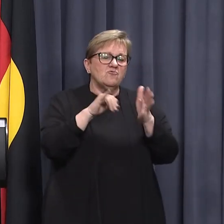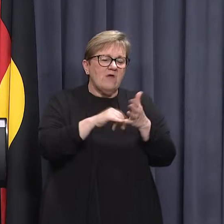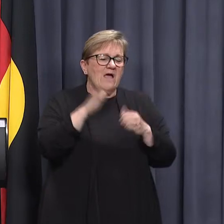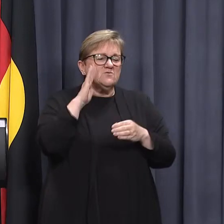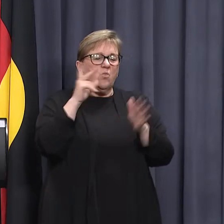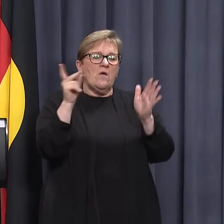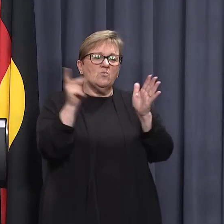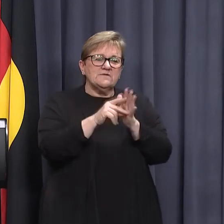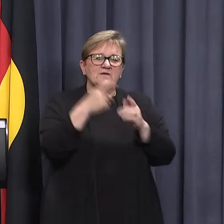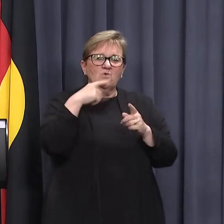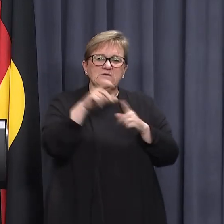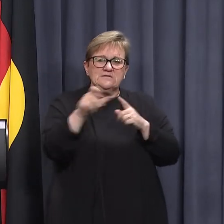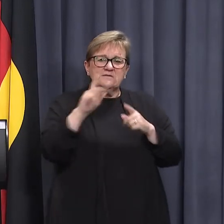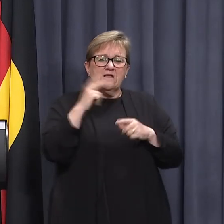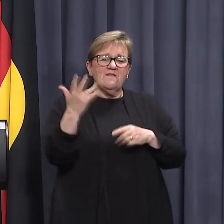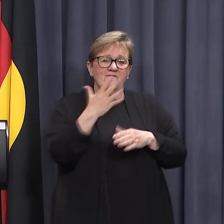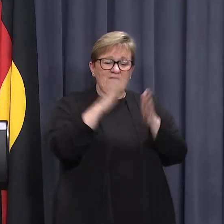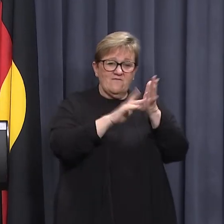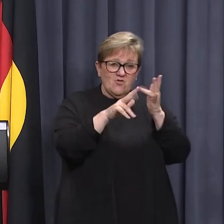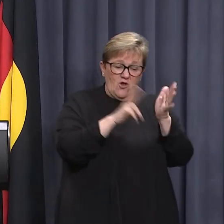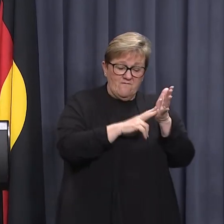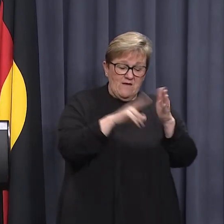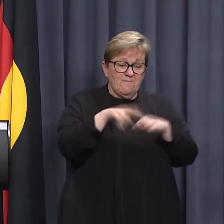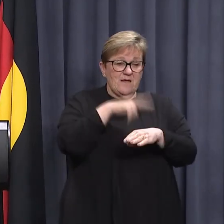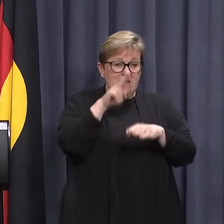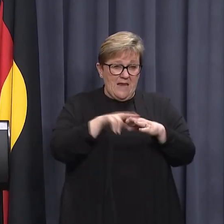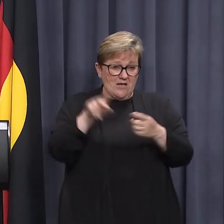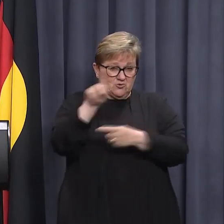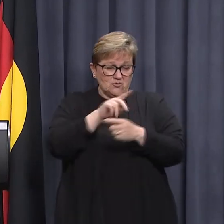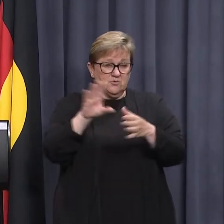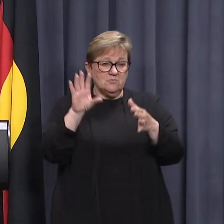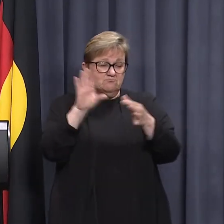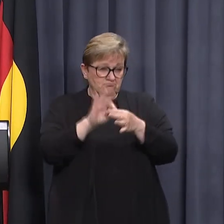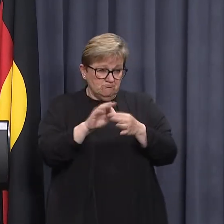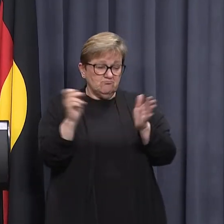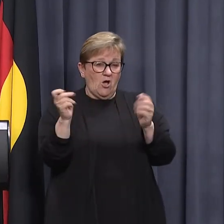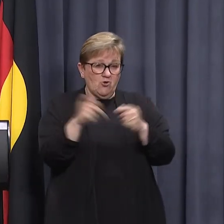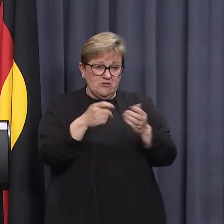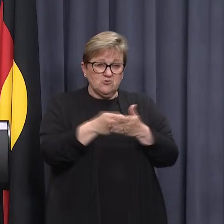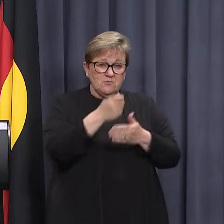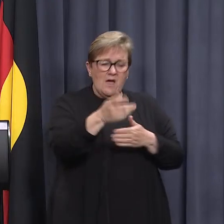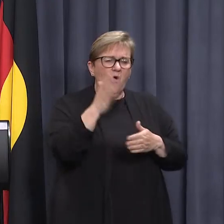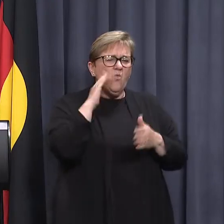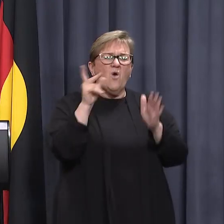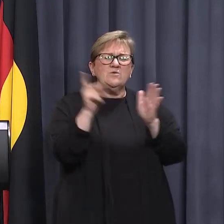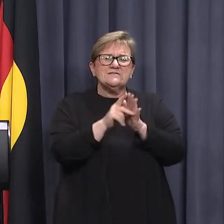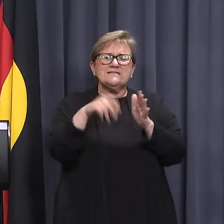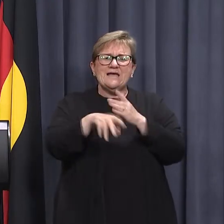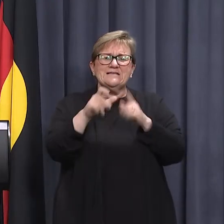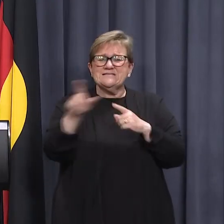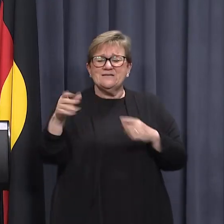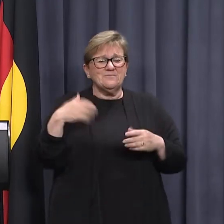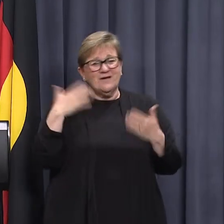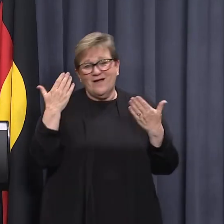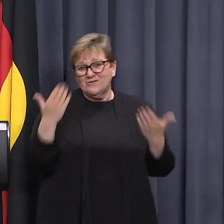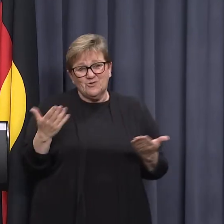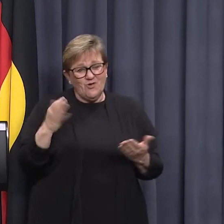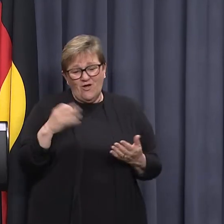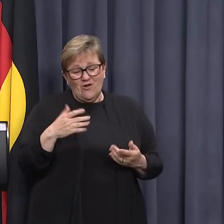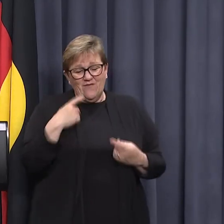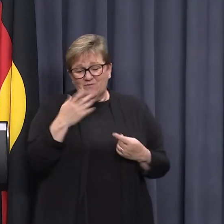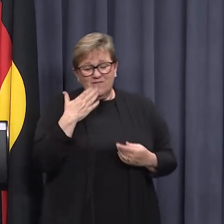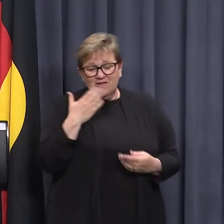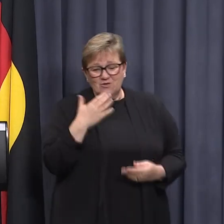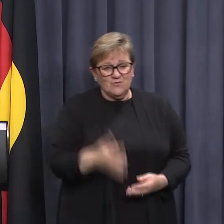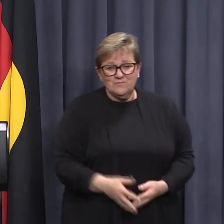order was made? Because it was November 5 when National Cabinet agreed to jointly fund rats. So what was the date in December? I don't have that date in front of